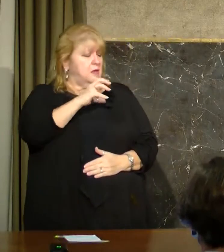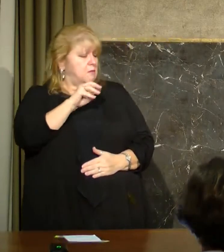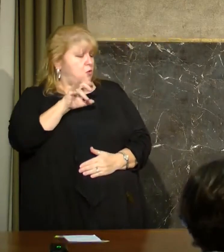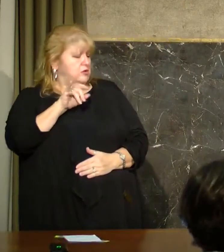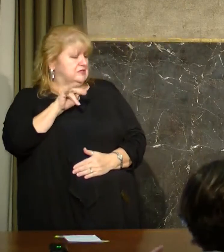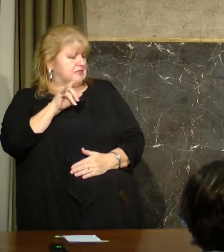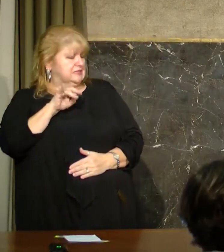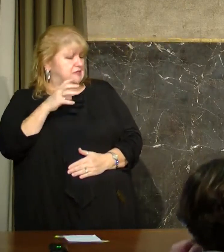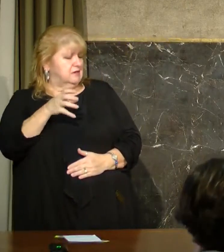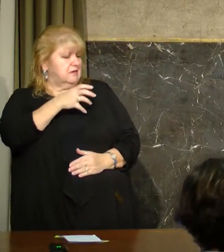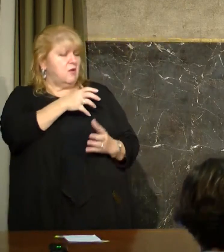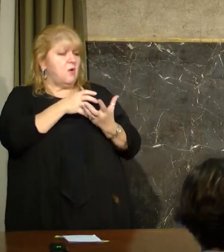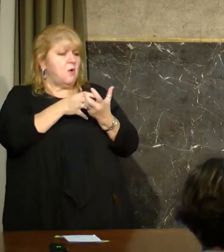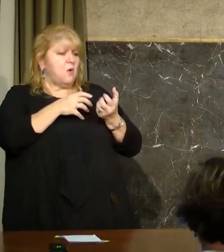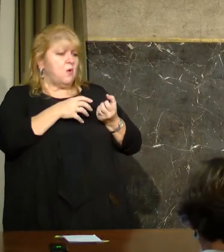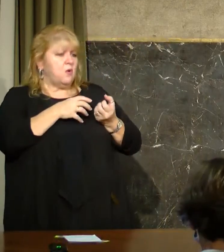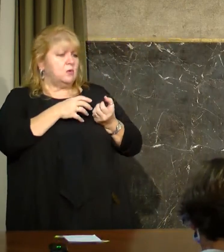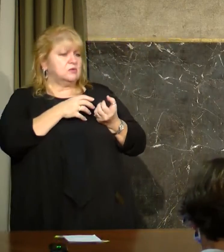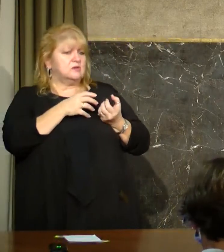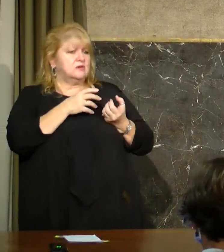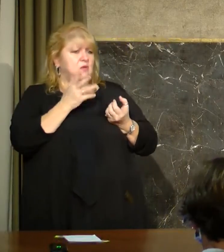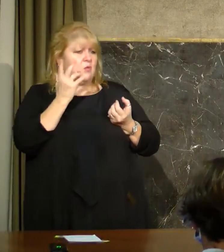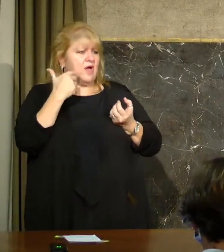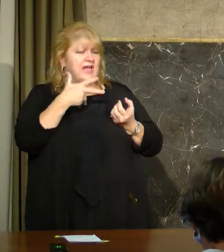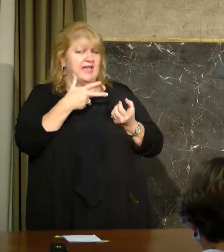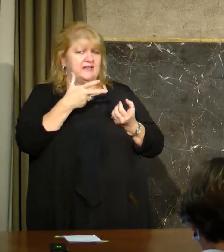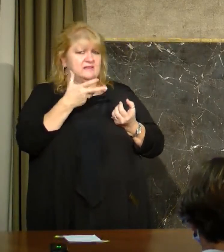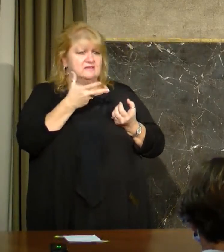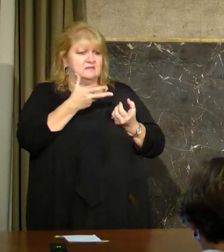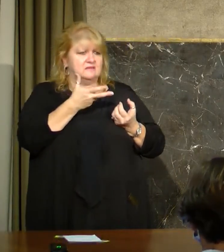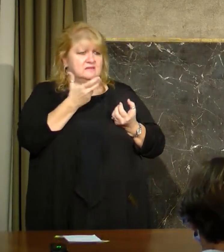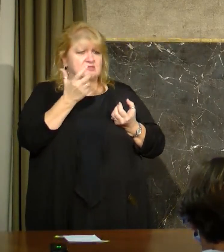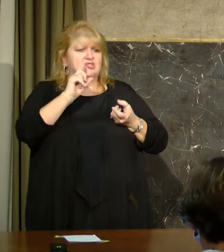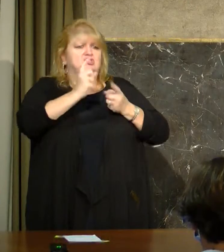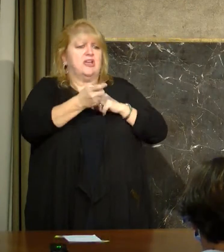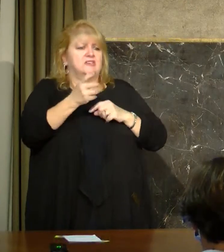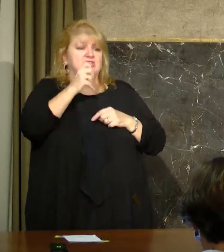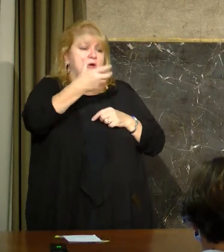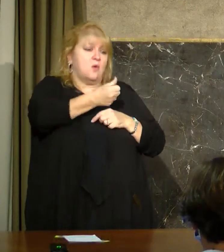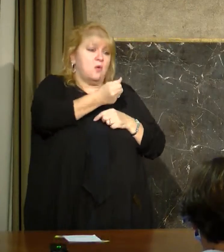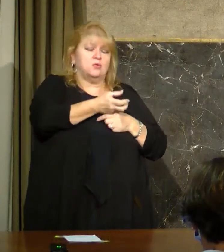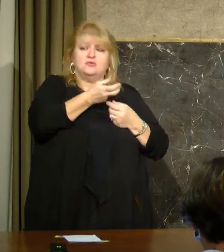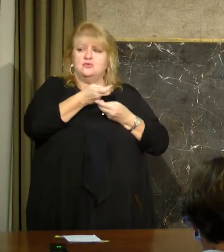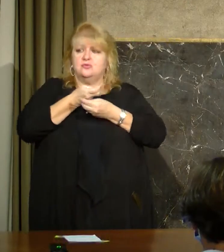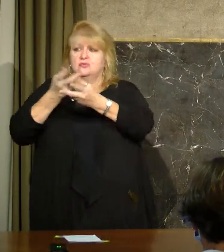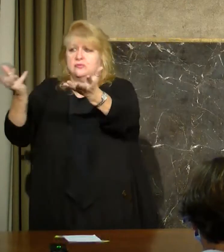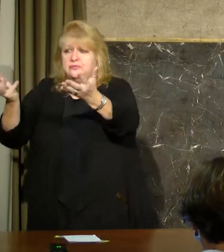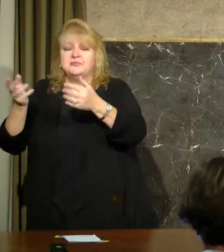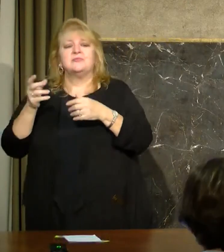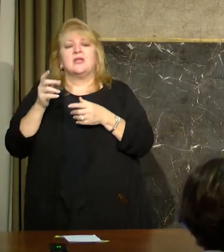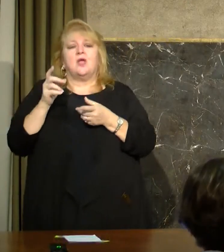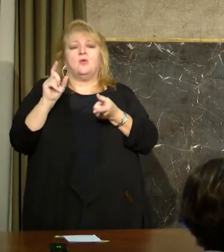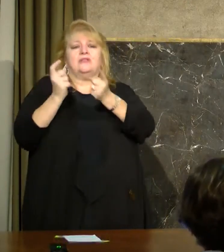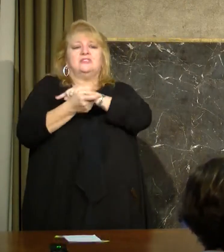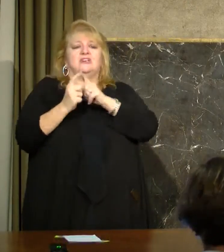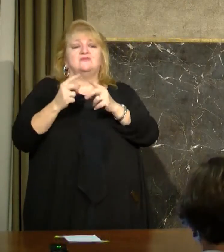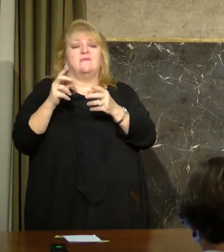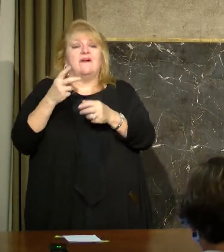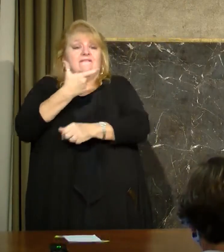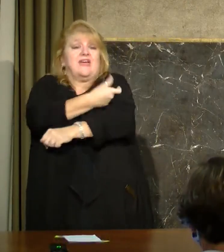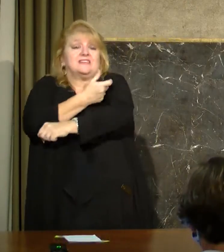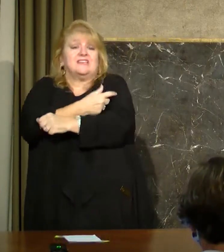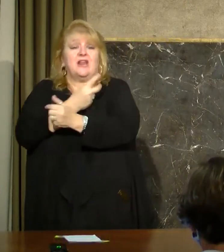happening with them now and why did you get that change? We just communicated to vaccinating partners, to clinics for example,